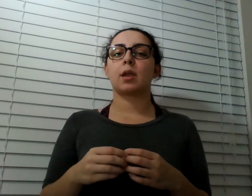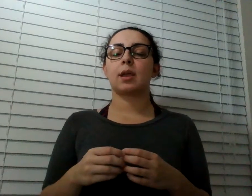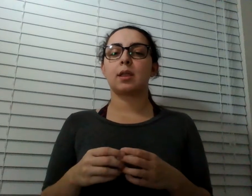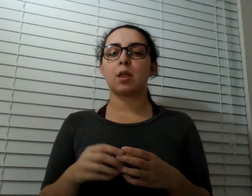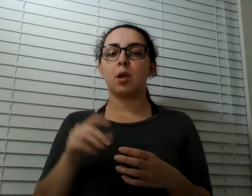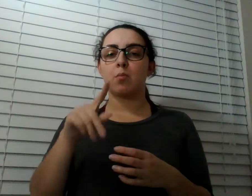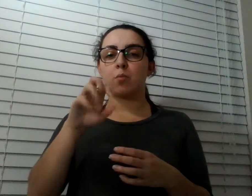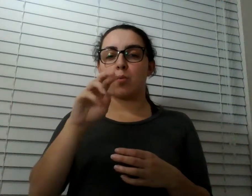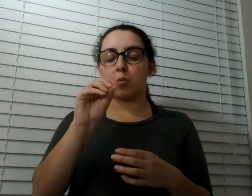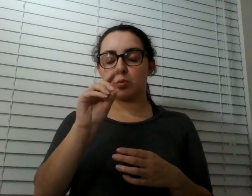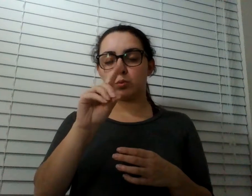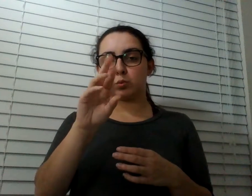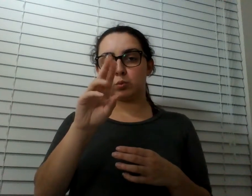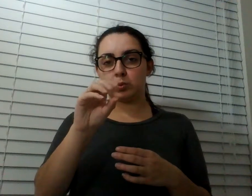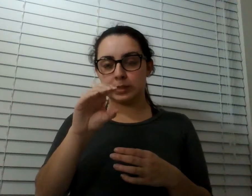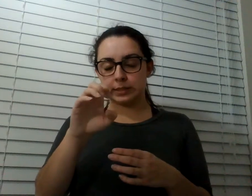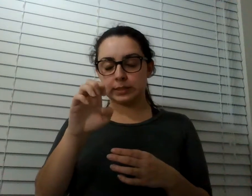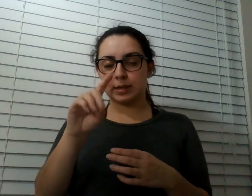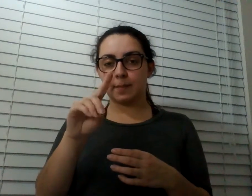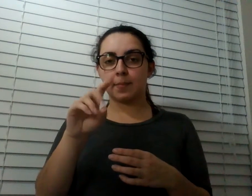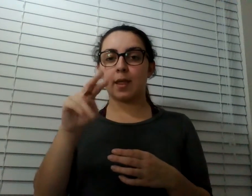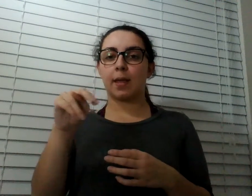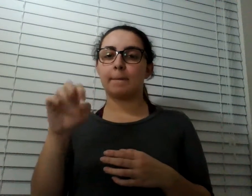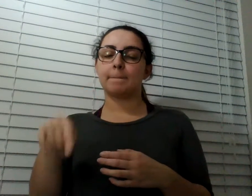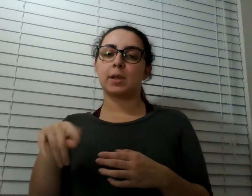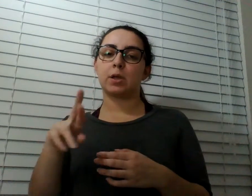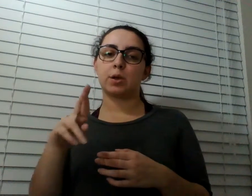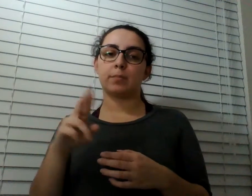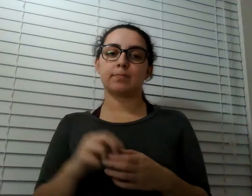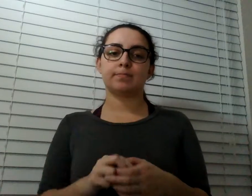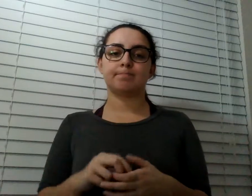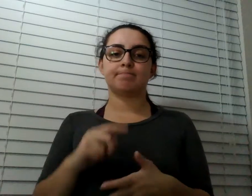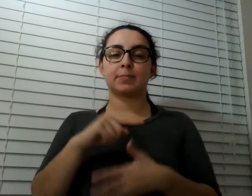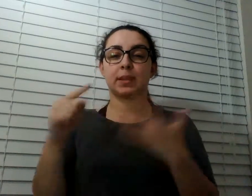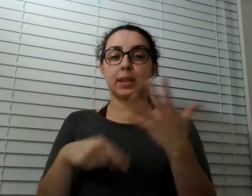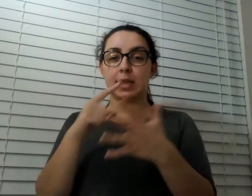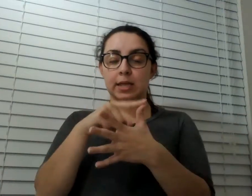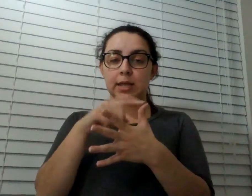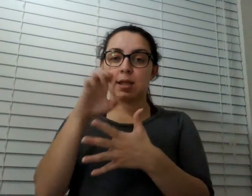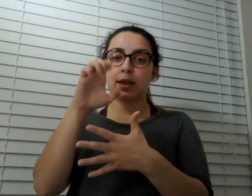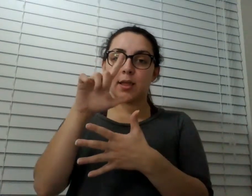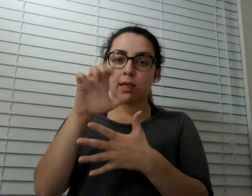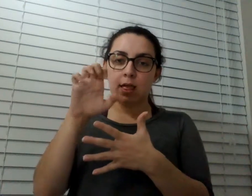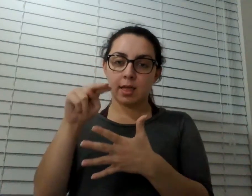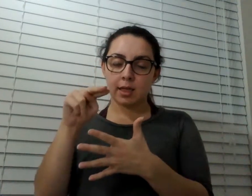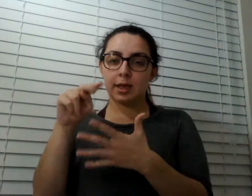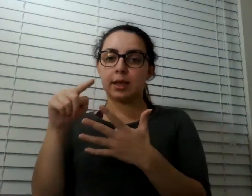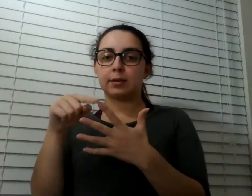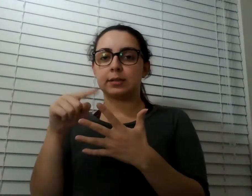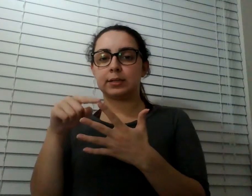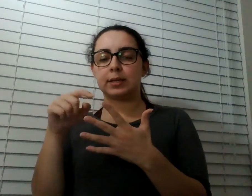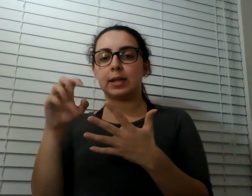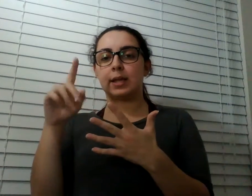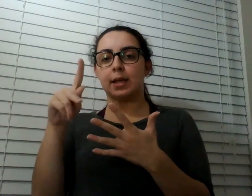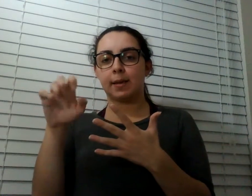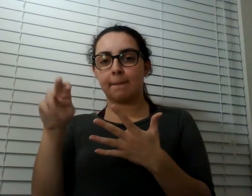Radiolab is produced by Dad Abumrad. Our staff includes Ellen Horn, Soren Wheeler, Kim Howard, Brenna Farrell,